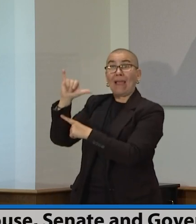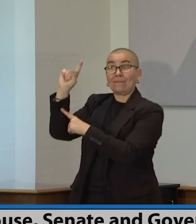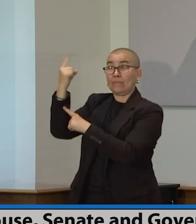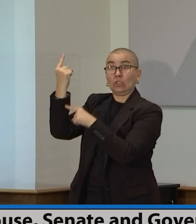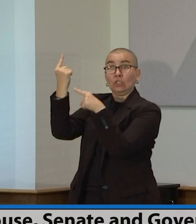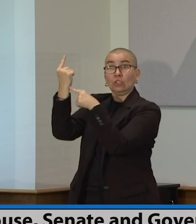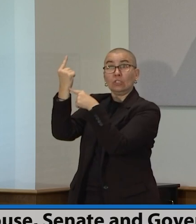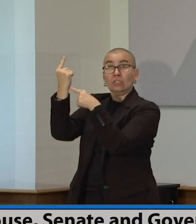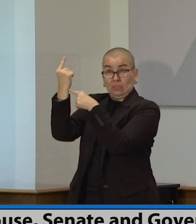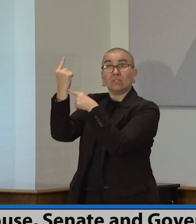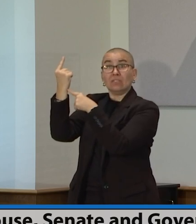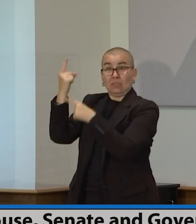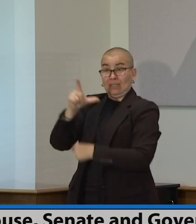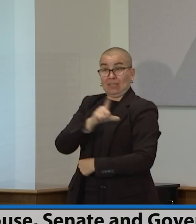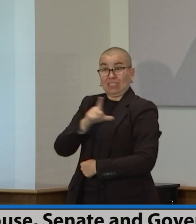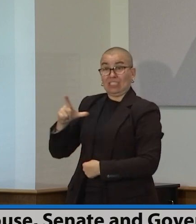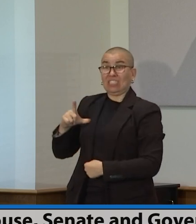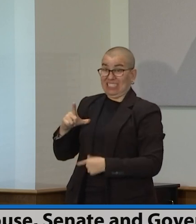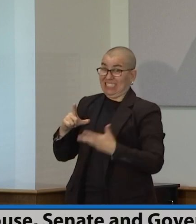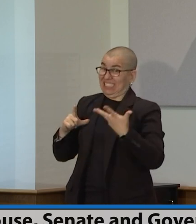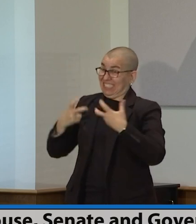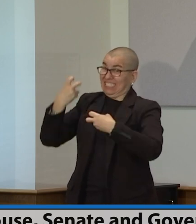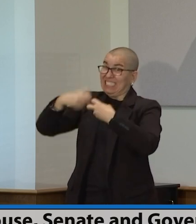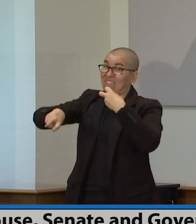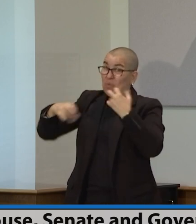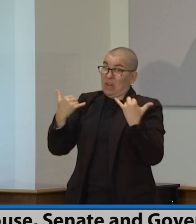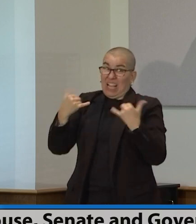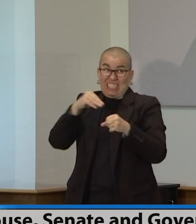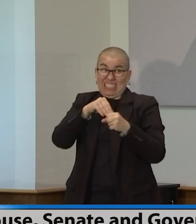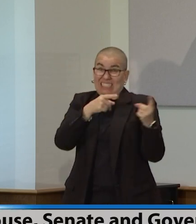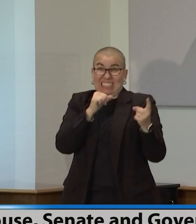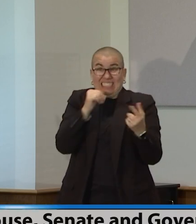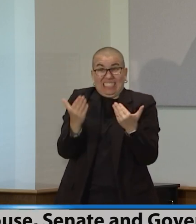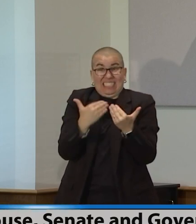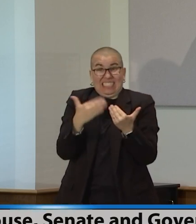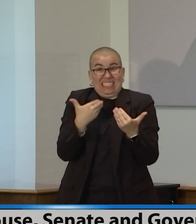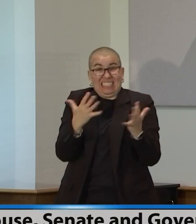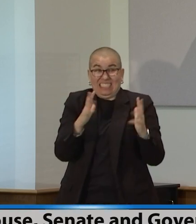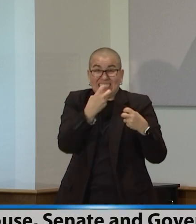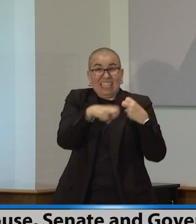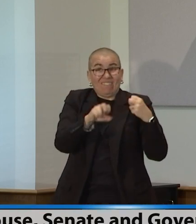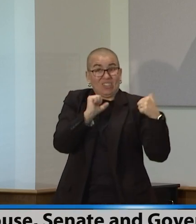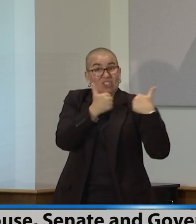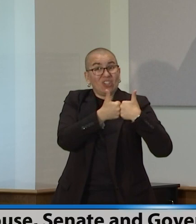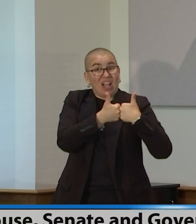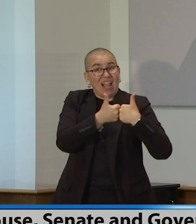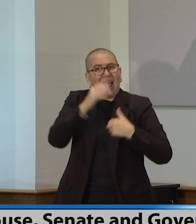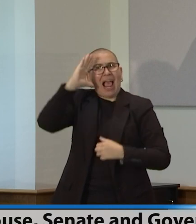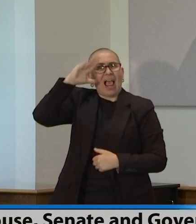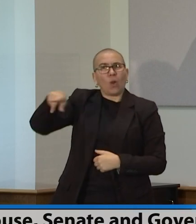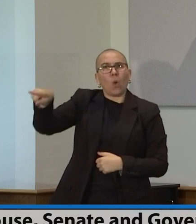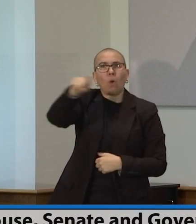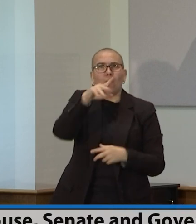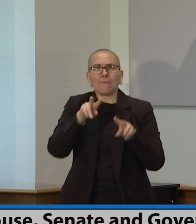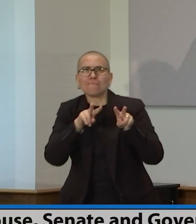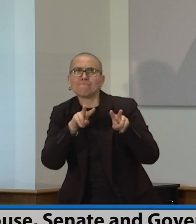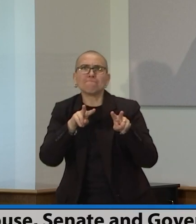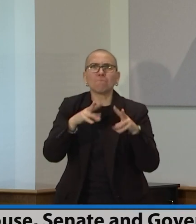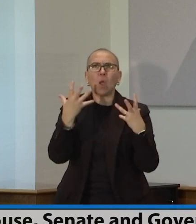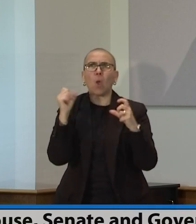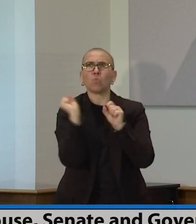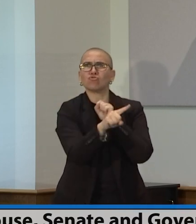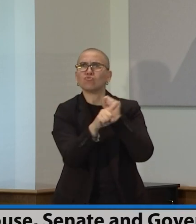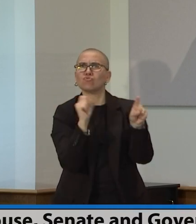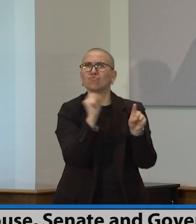It's tough in this environment. It's not easy. And there is the work, and you'll have questions about this, the work of democracy will be carried